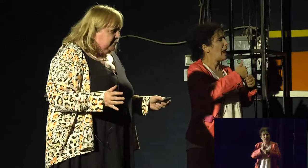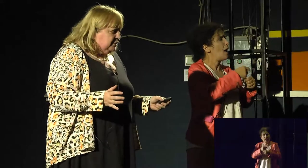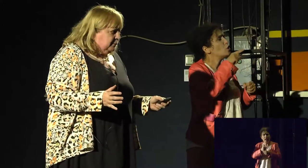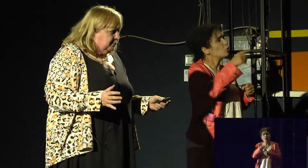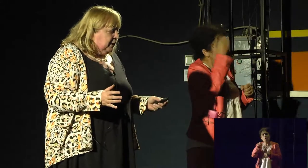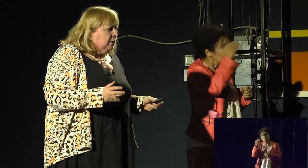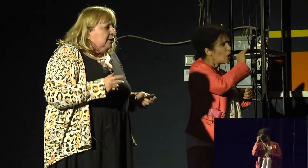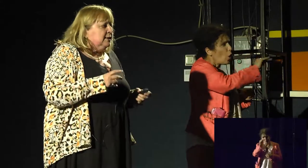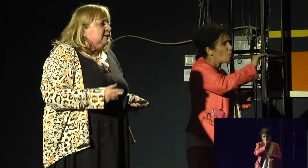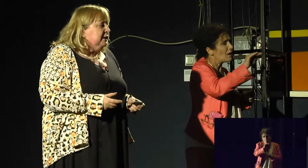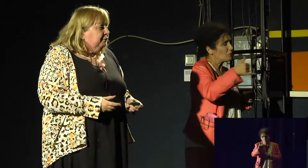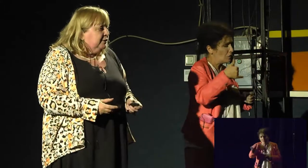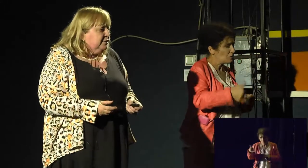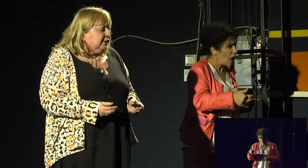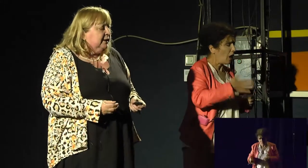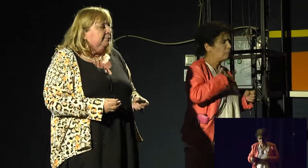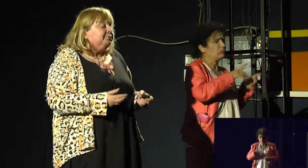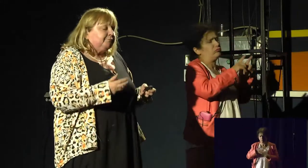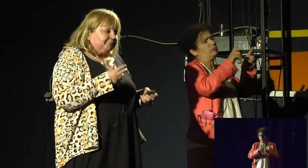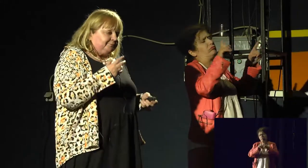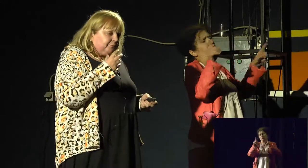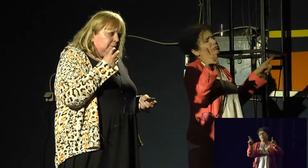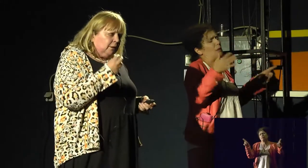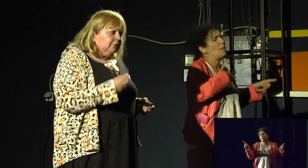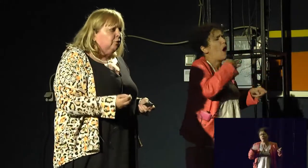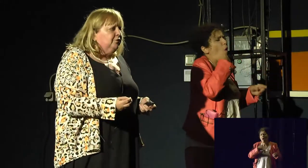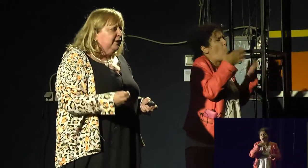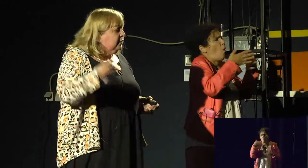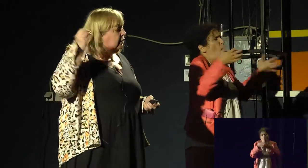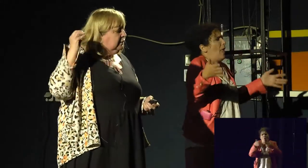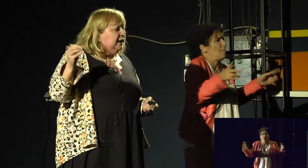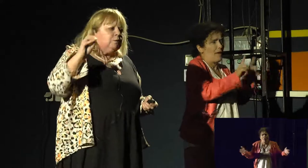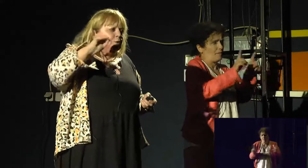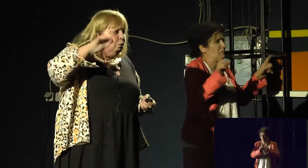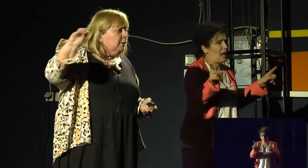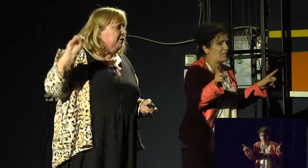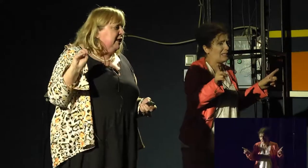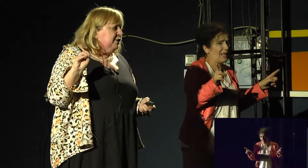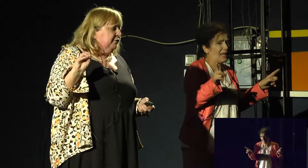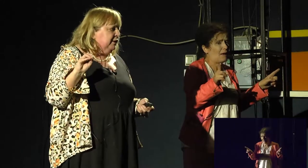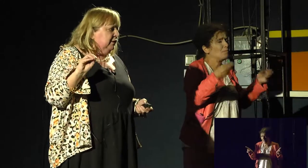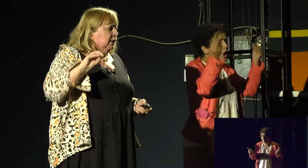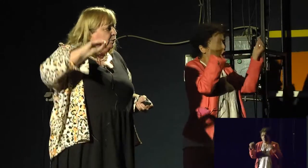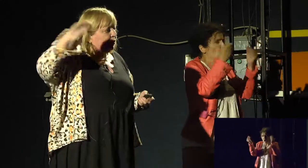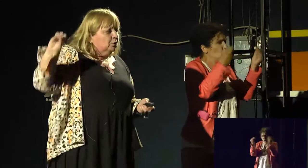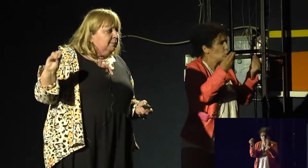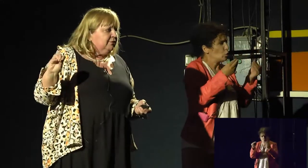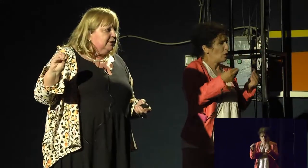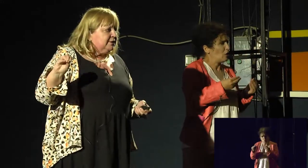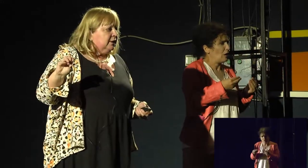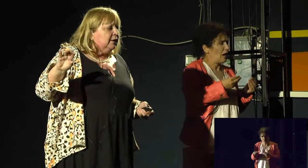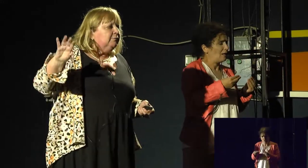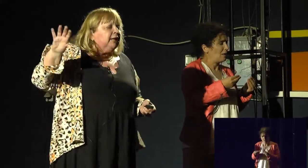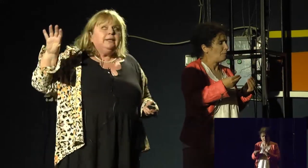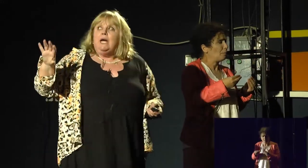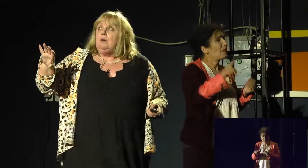huge difference. There's a difference in the content. Then it was all about HIV. It was all